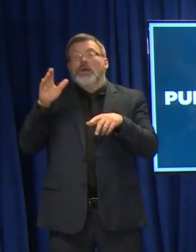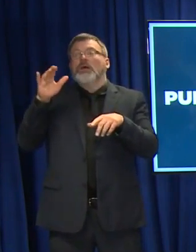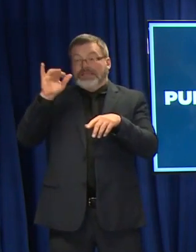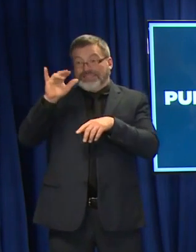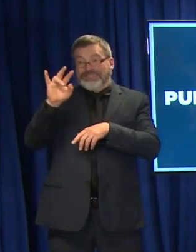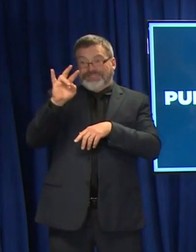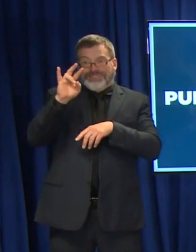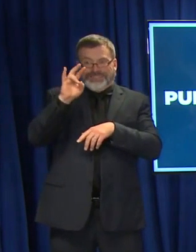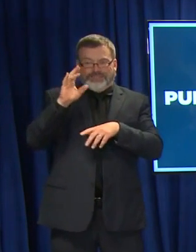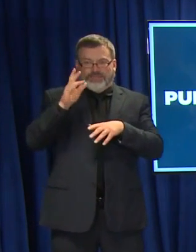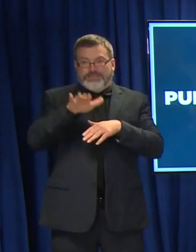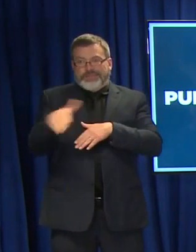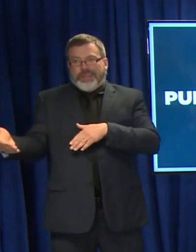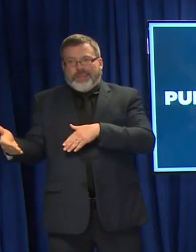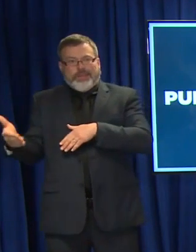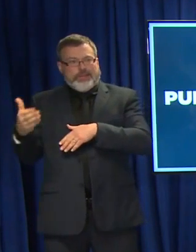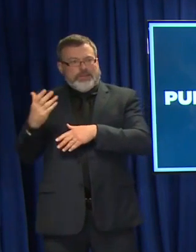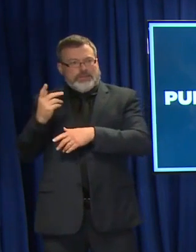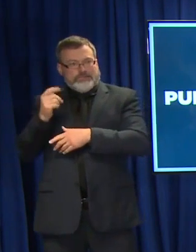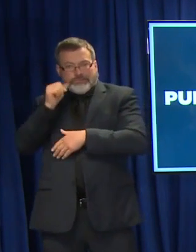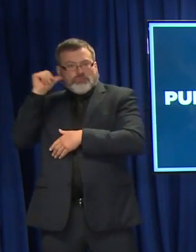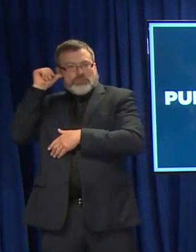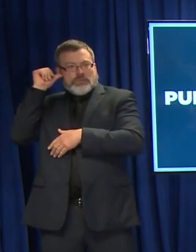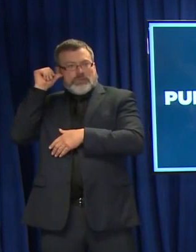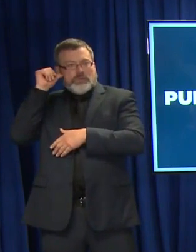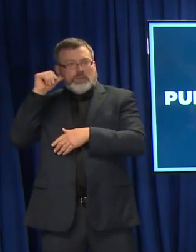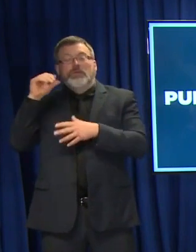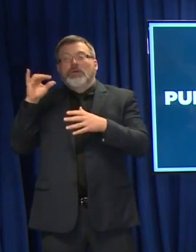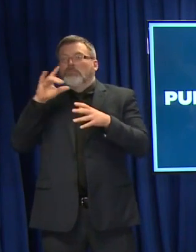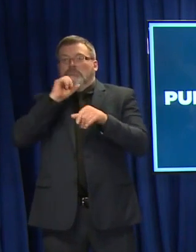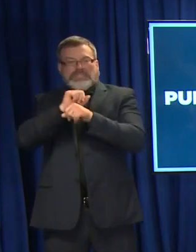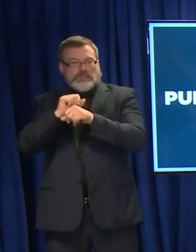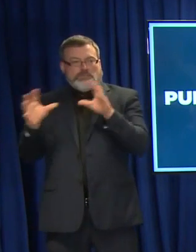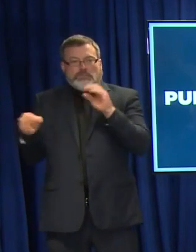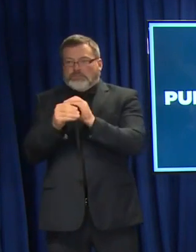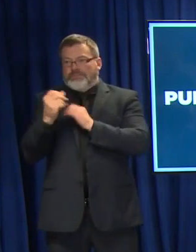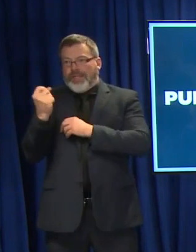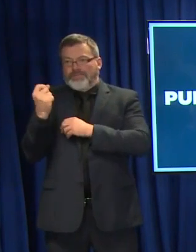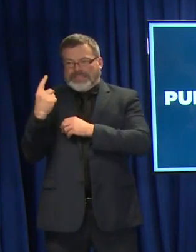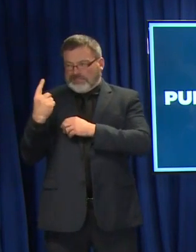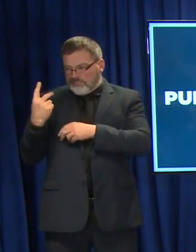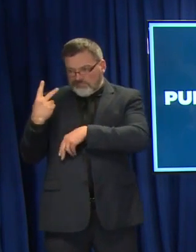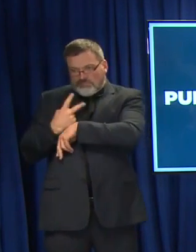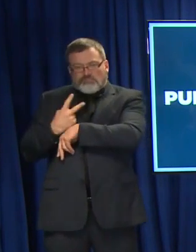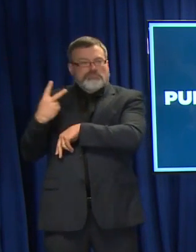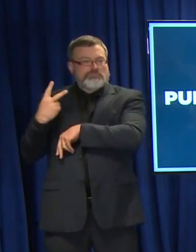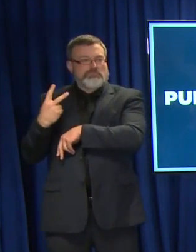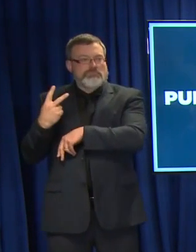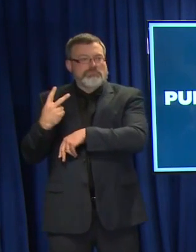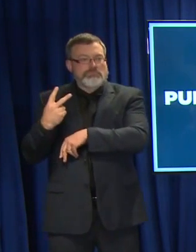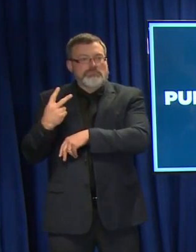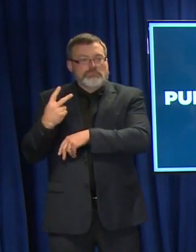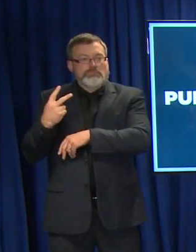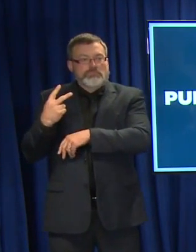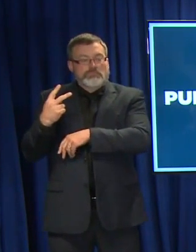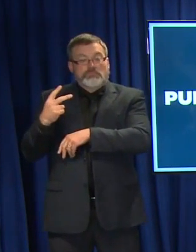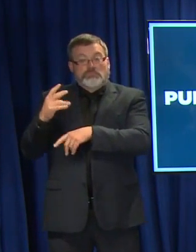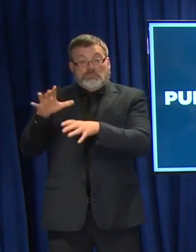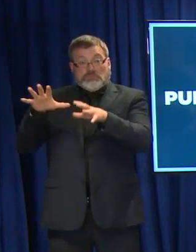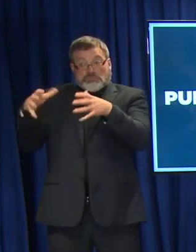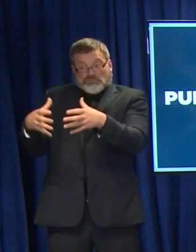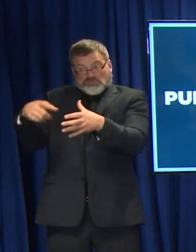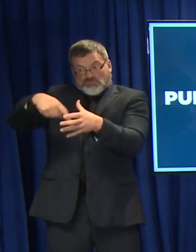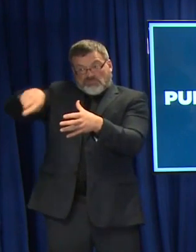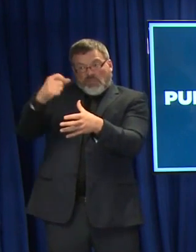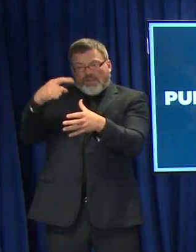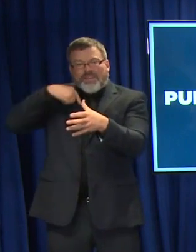this pandemic stands at 1556. Six out of these 11 people that have died in the last couple